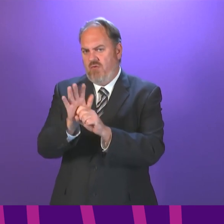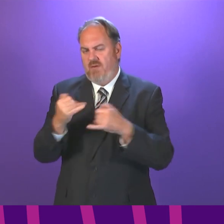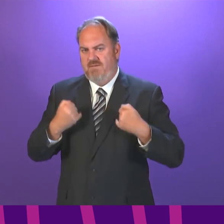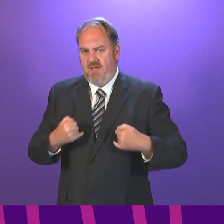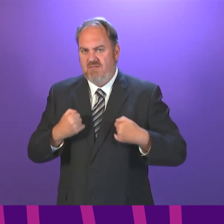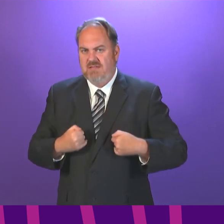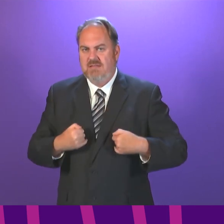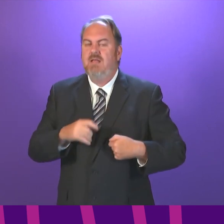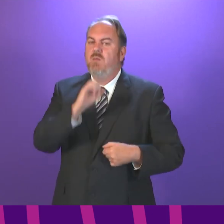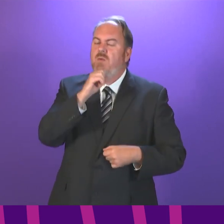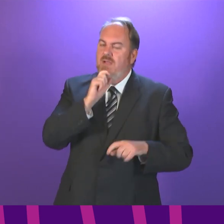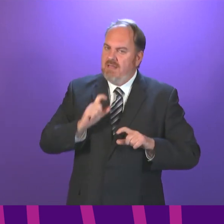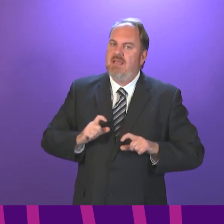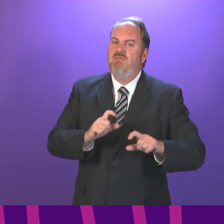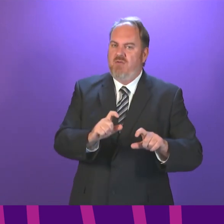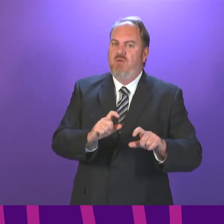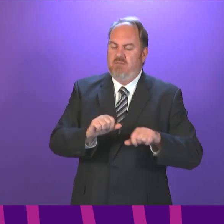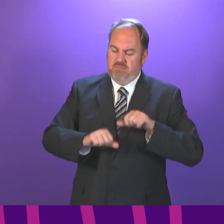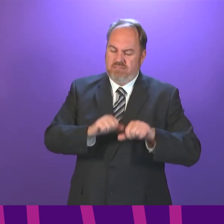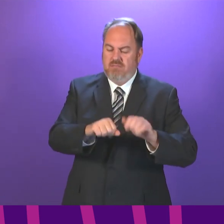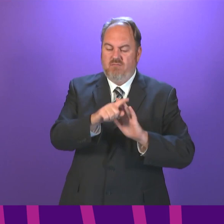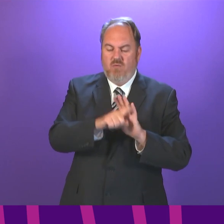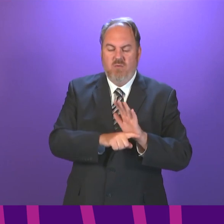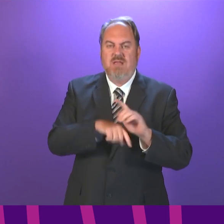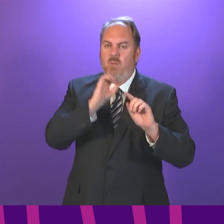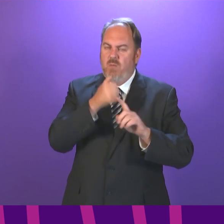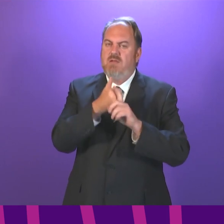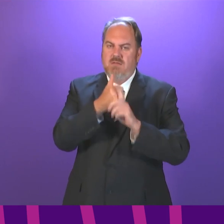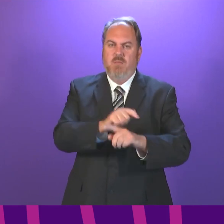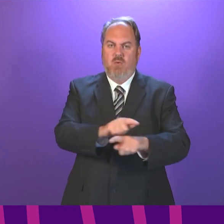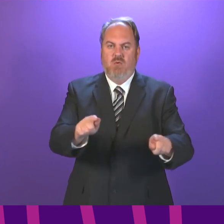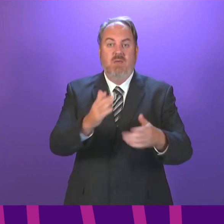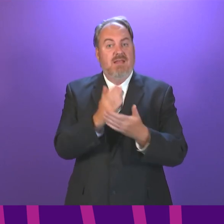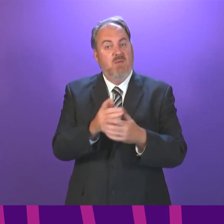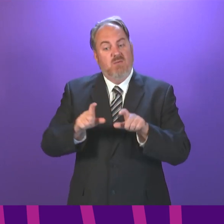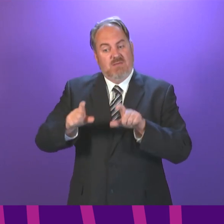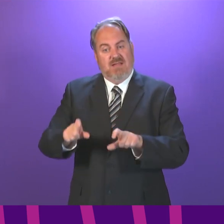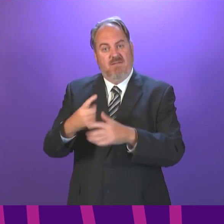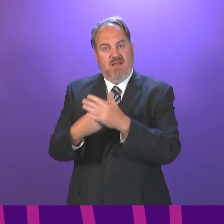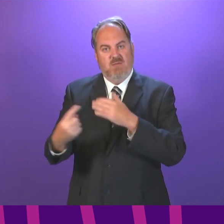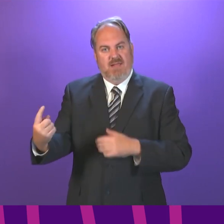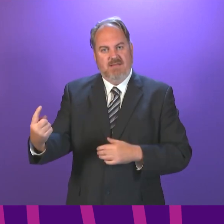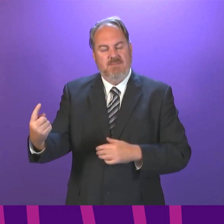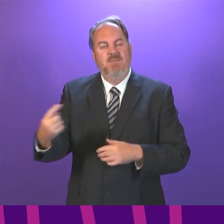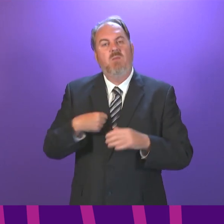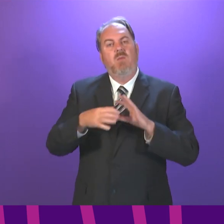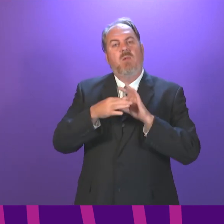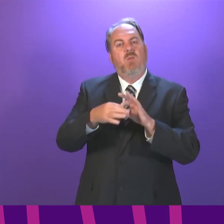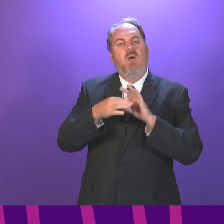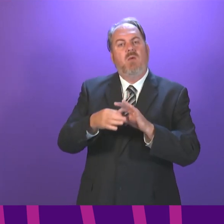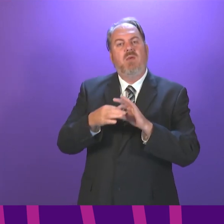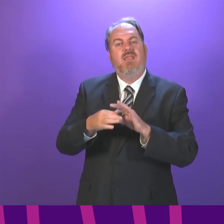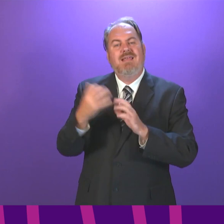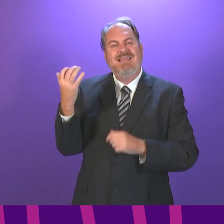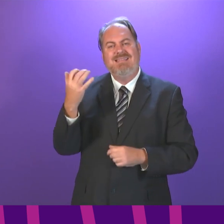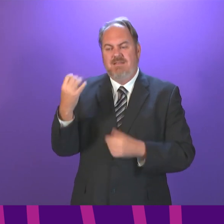eligible, continue to have access to support. Thirdly, we will continue to work closely with local incident management teams on appropriate